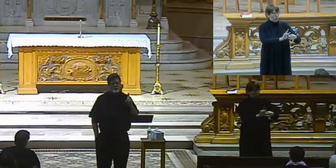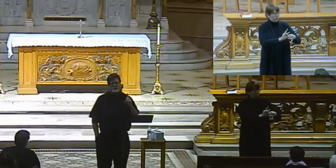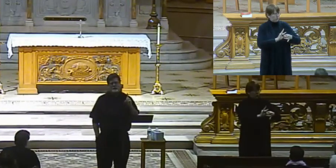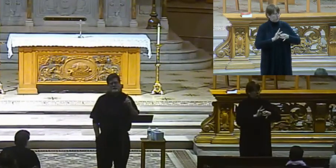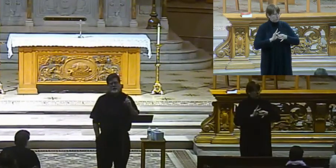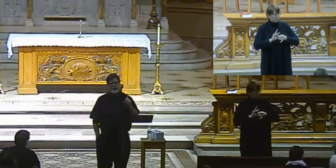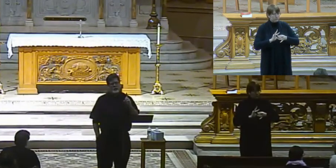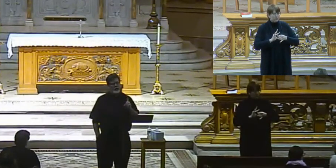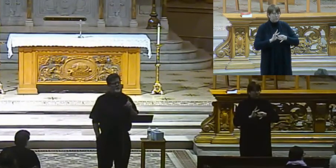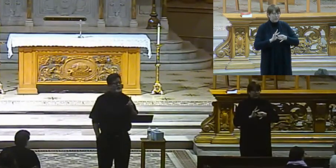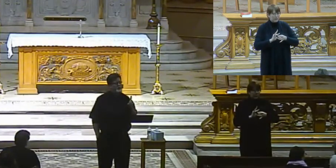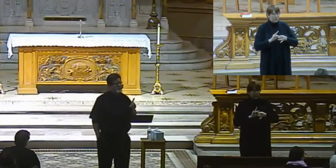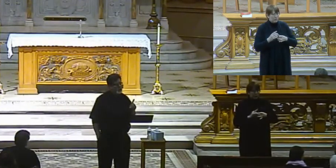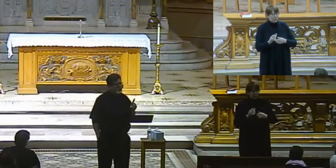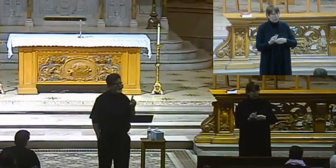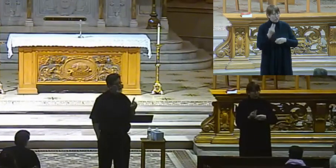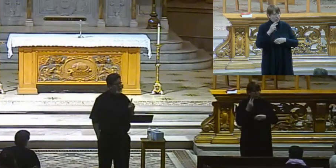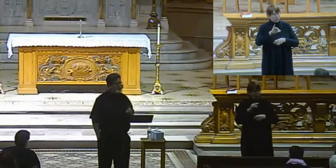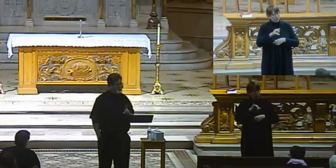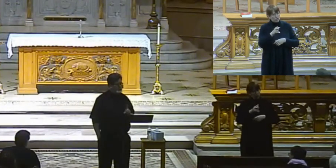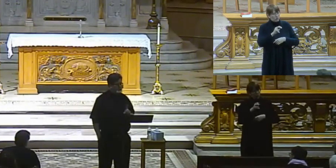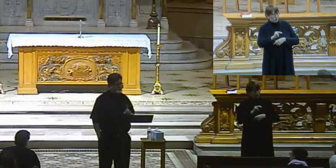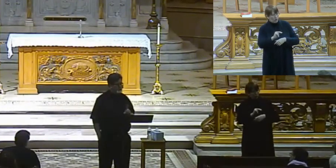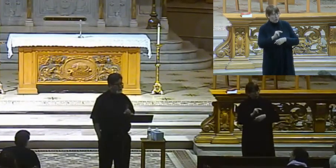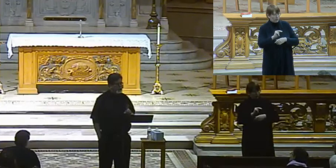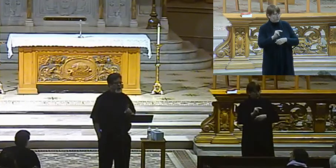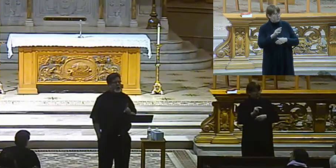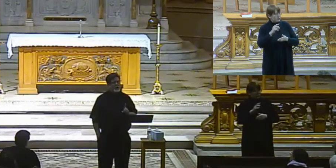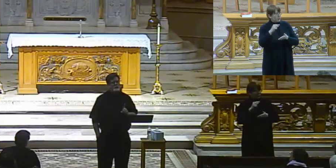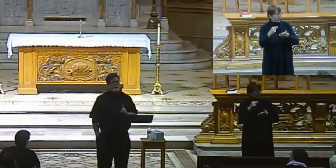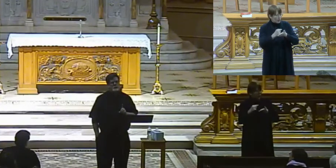Last Supper account in John's Gospel,